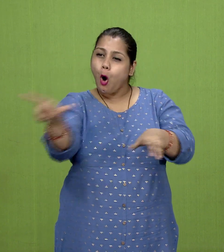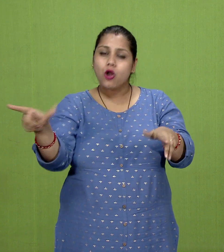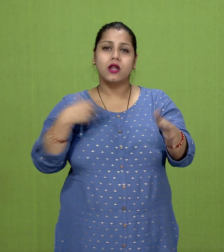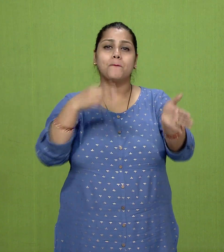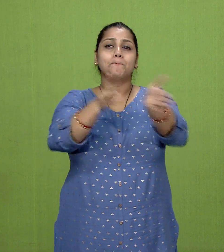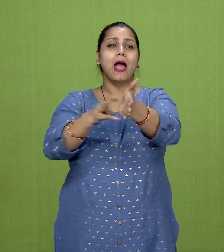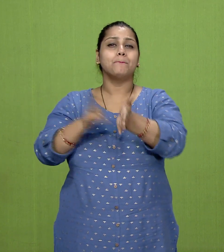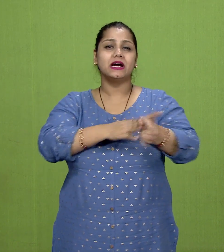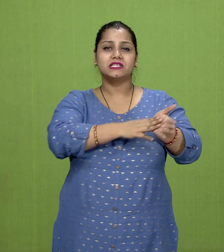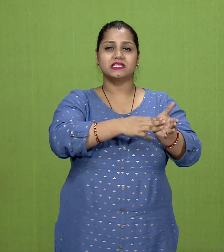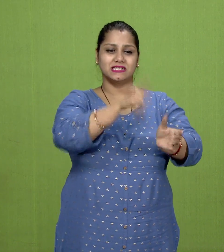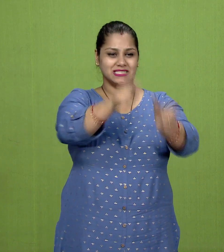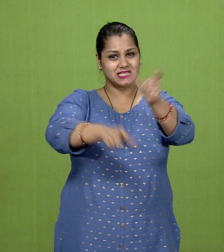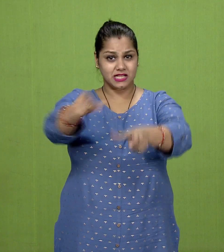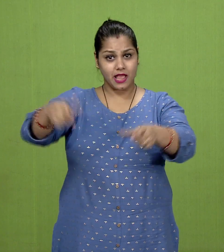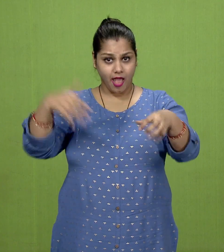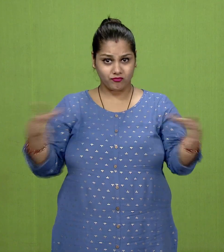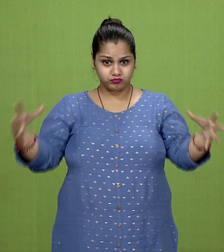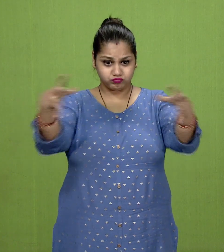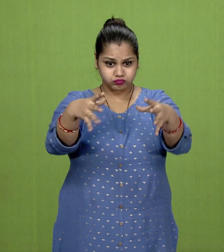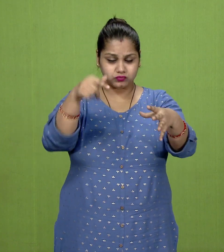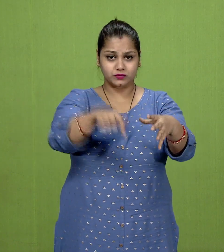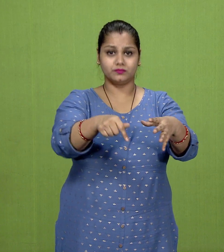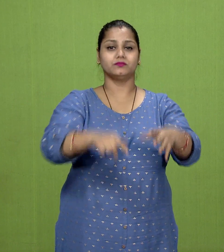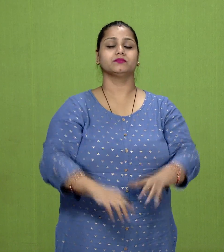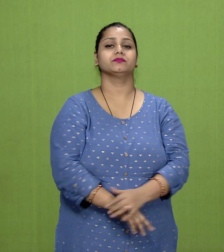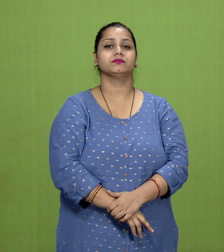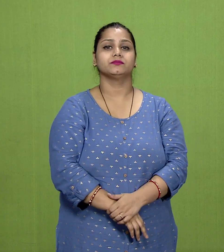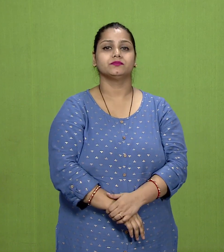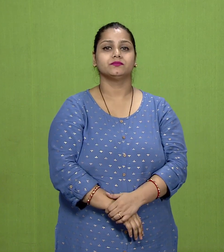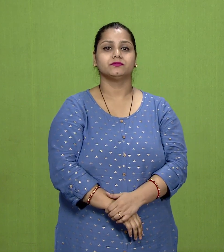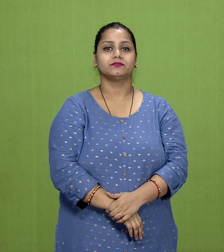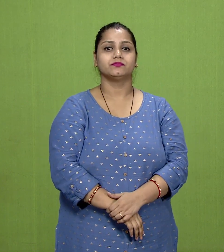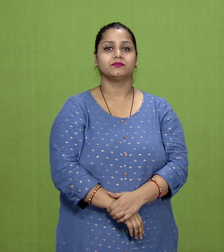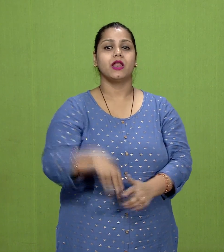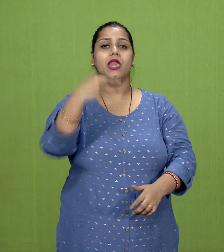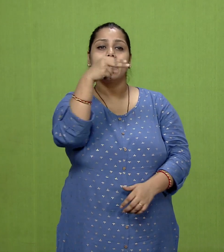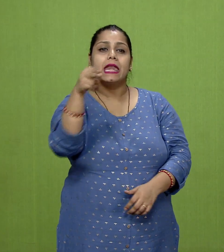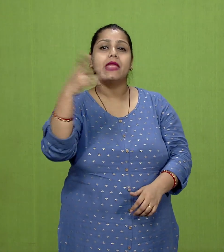called Sabha's